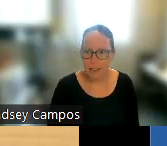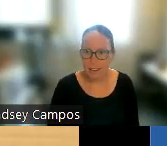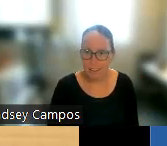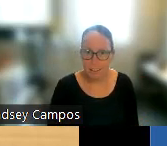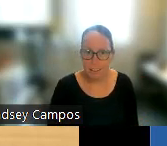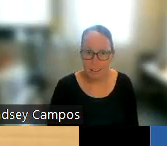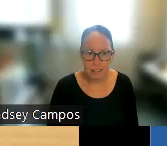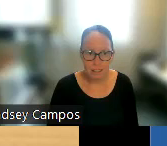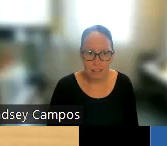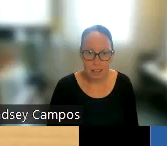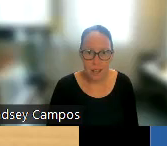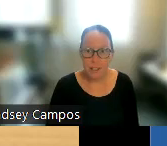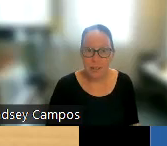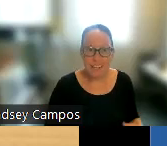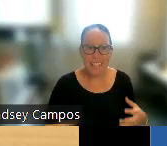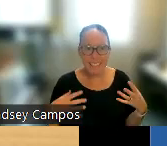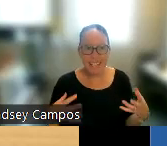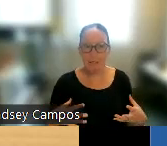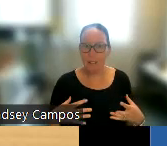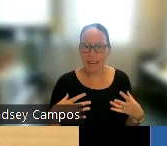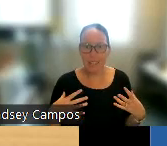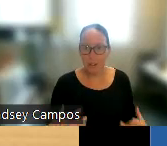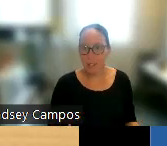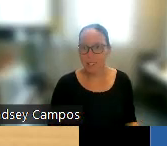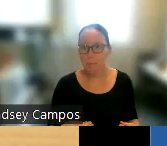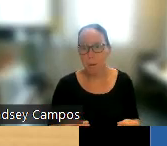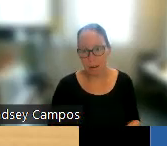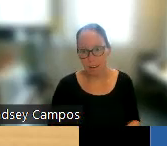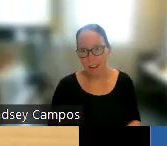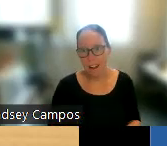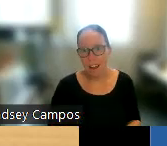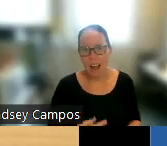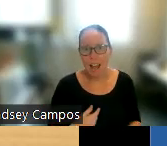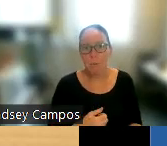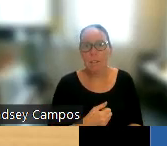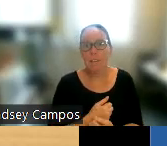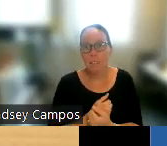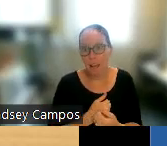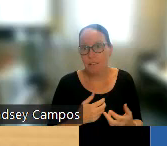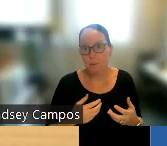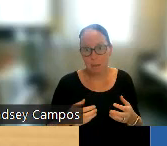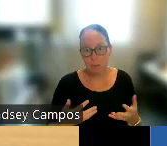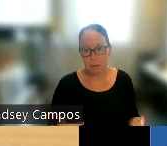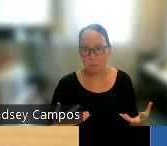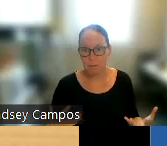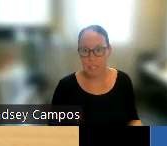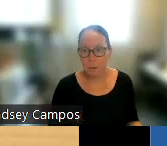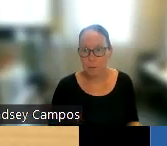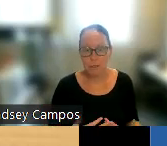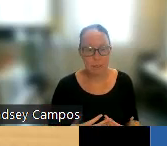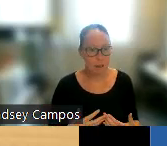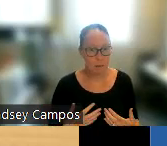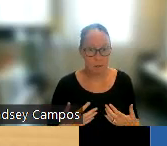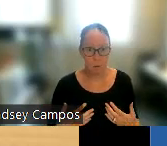Okay. So, and again, if you're interested in more, I would love to be able to make some